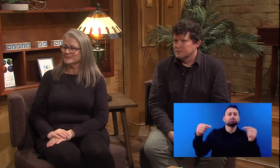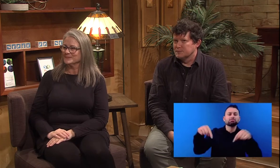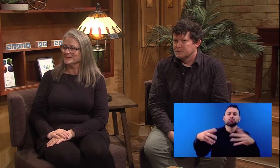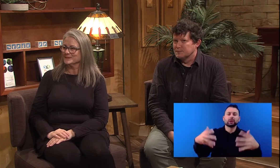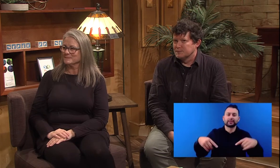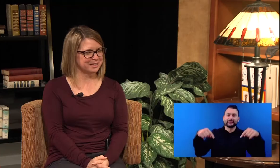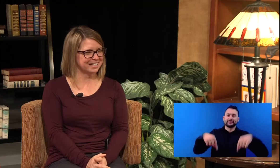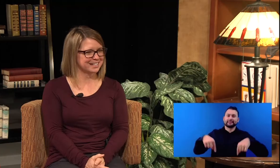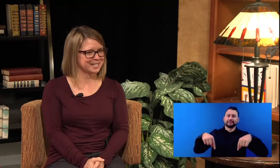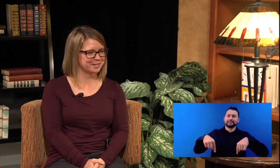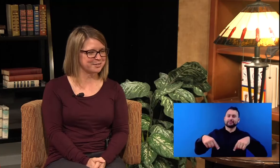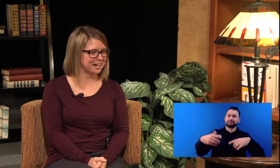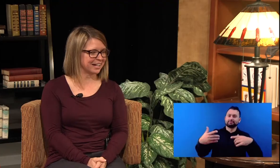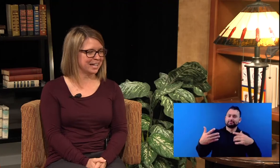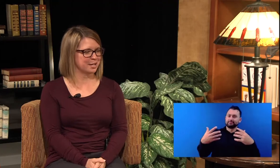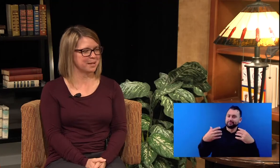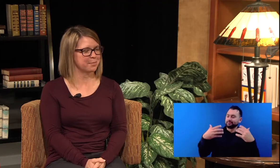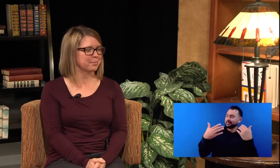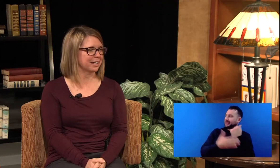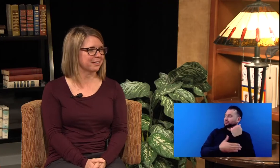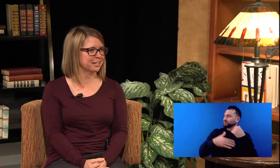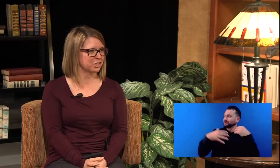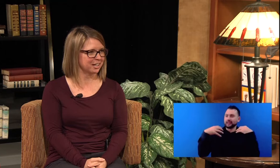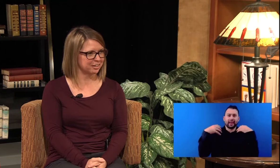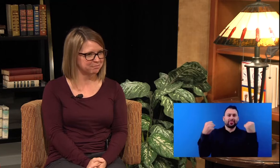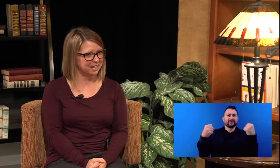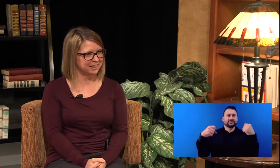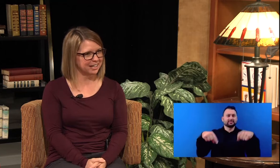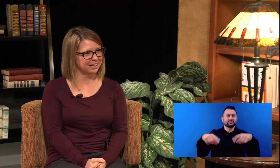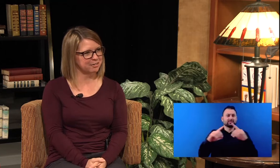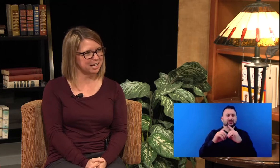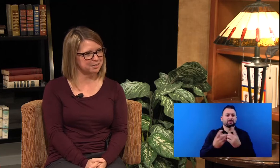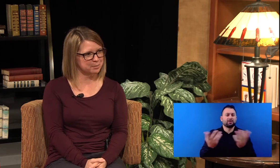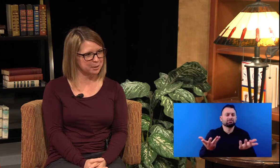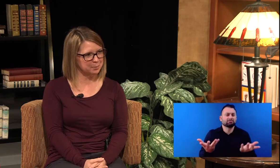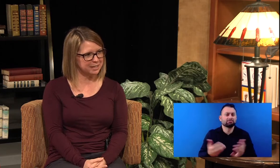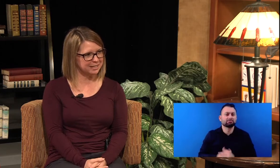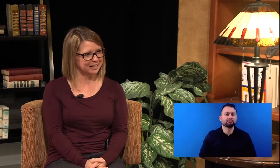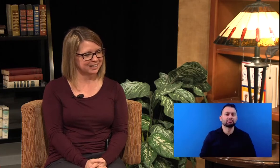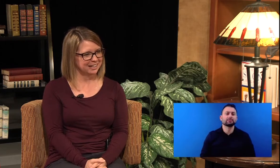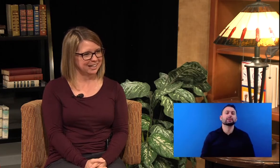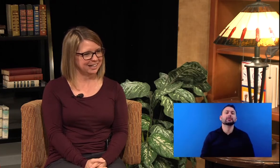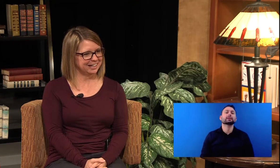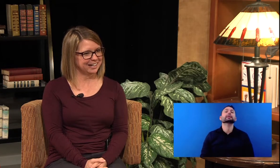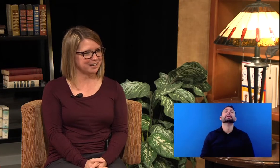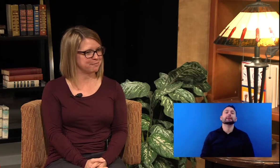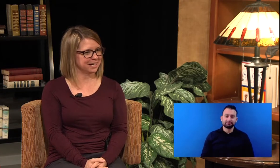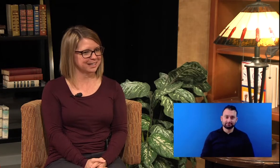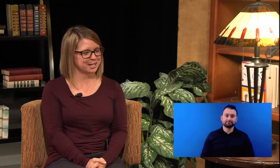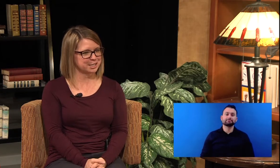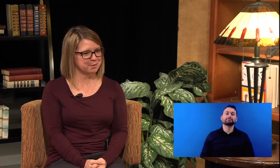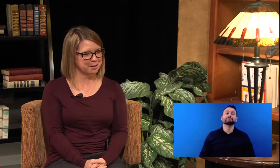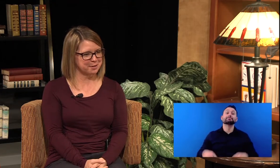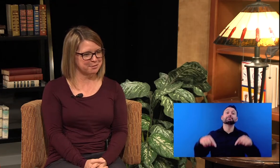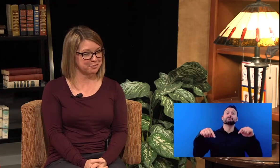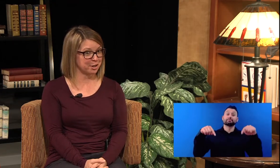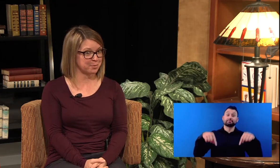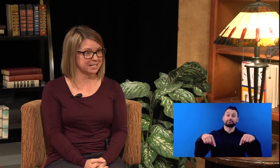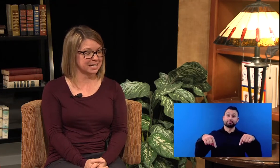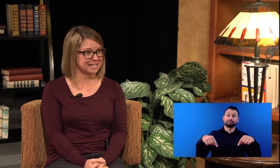Absolutely. So I am a public health educator at the Kent County Health Department and I've been at the Health Department for almost 18